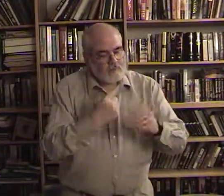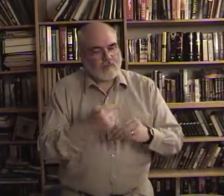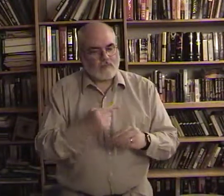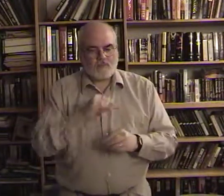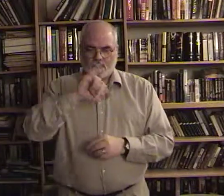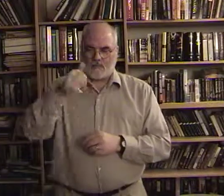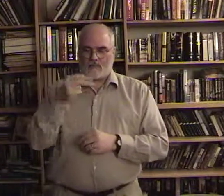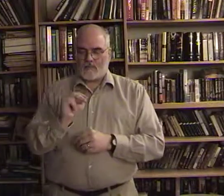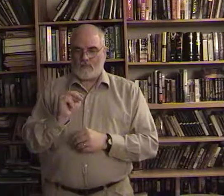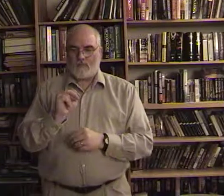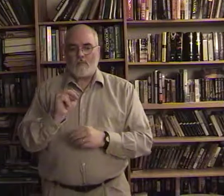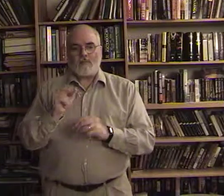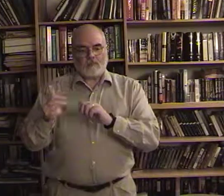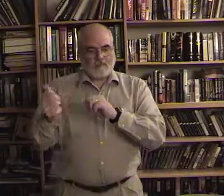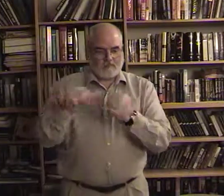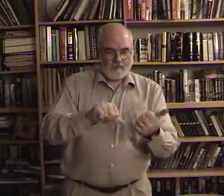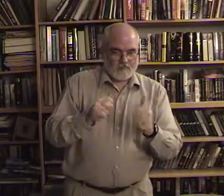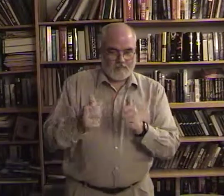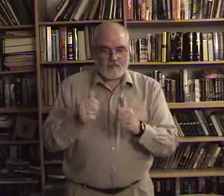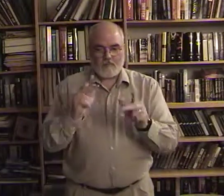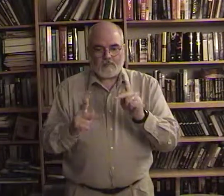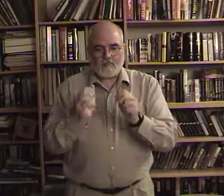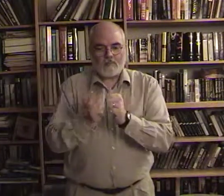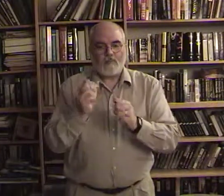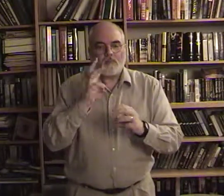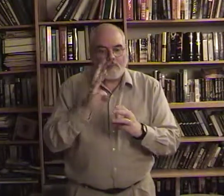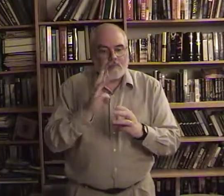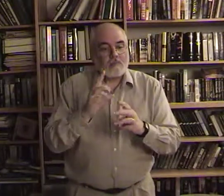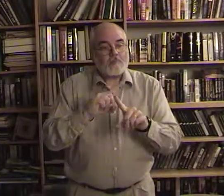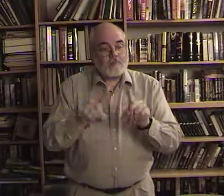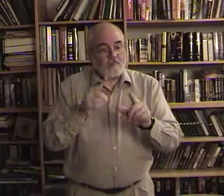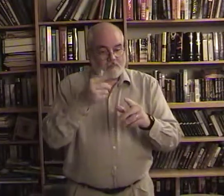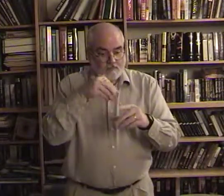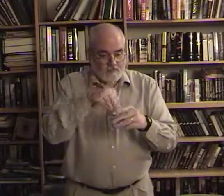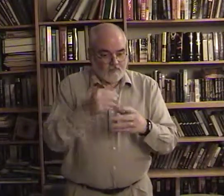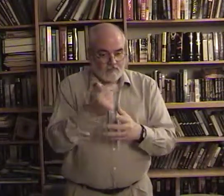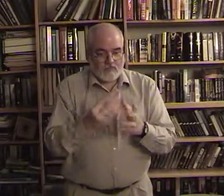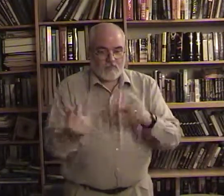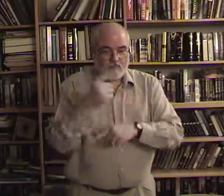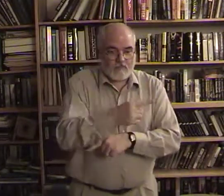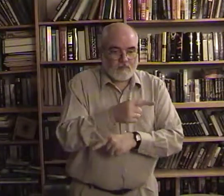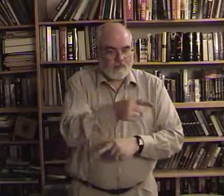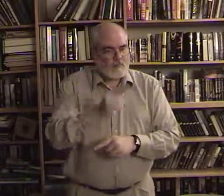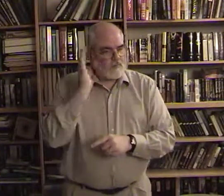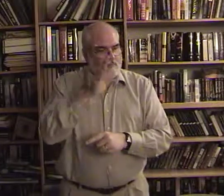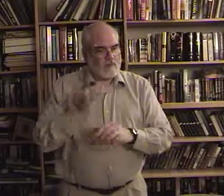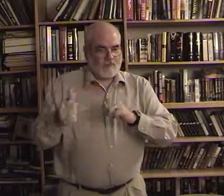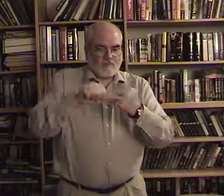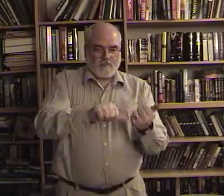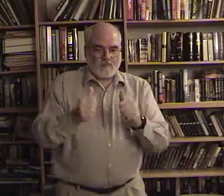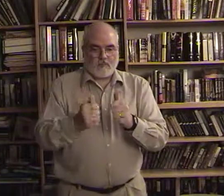people with water, but in a few days you will be baptized with the Holy Spirit.